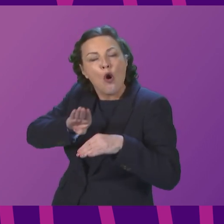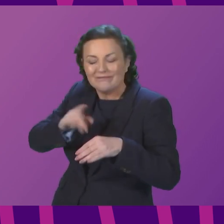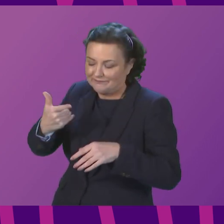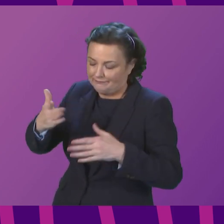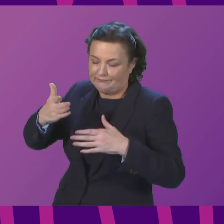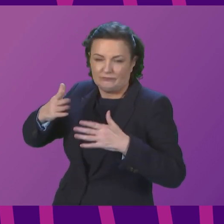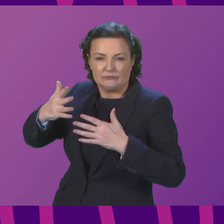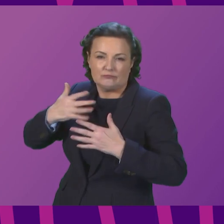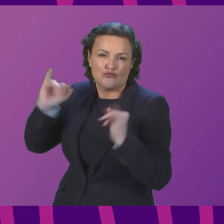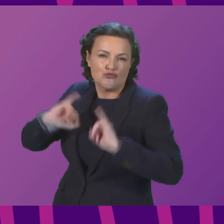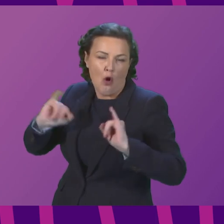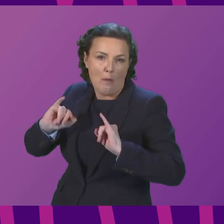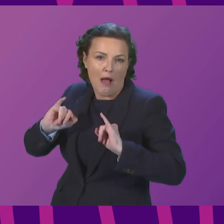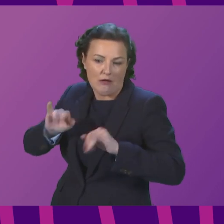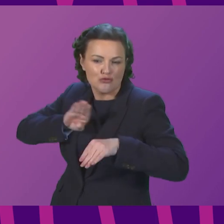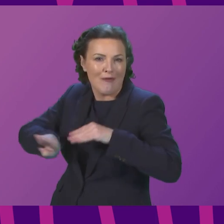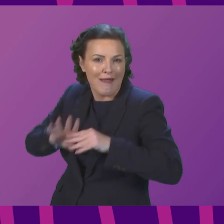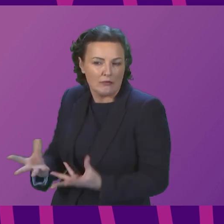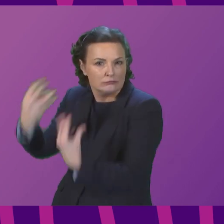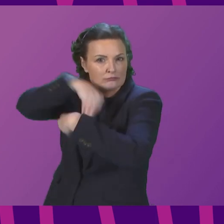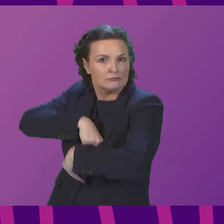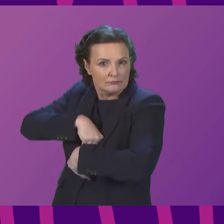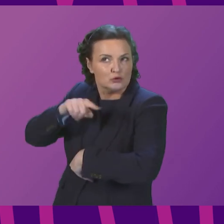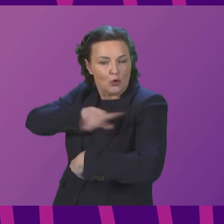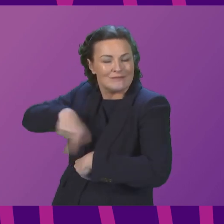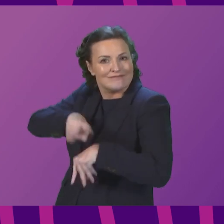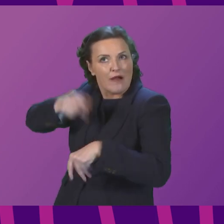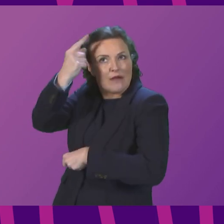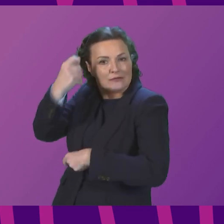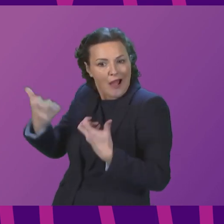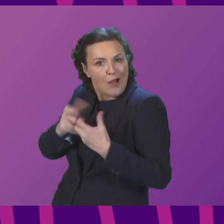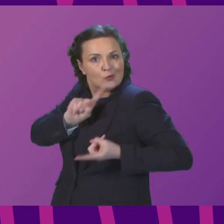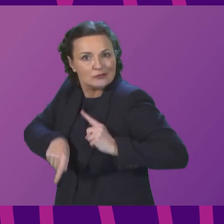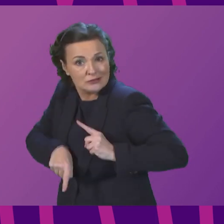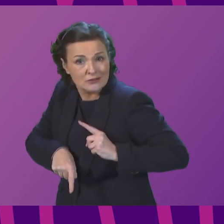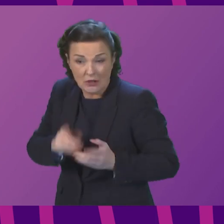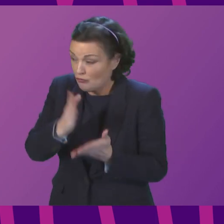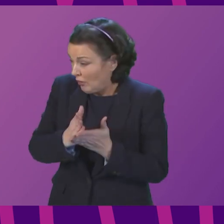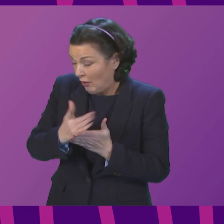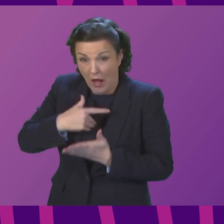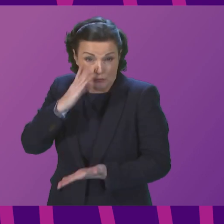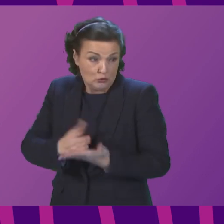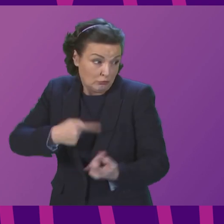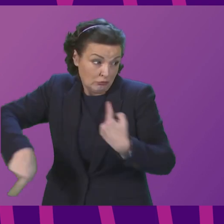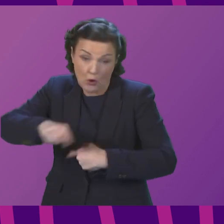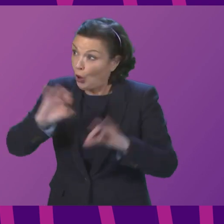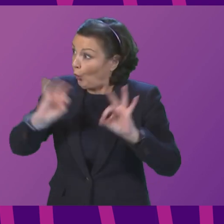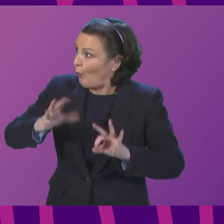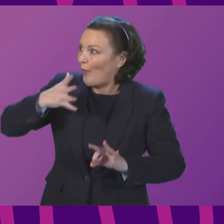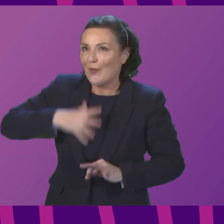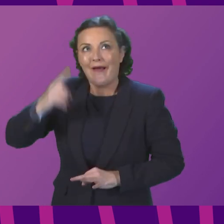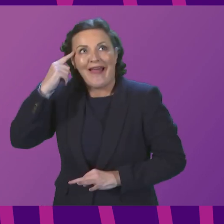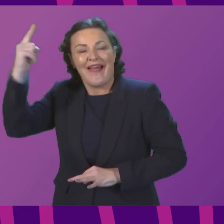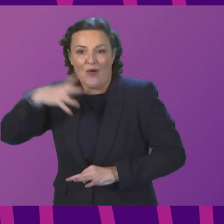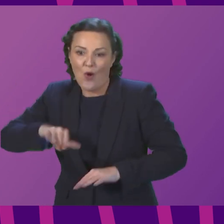agree absolutely with Maggie Chapman, and it's a more general point, is that we should, none of us wanted to live through a global pandemic, but we should open our minds to